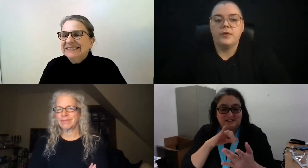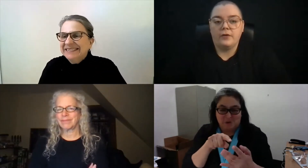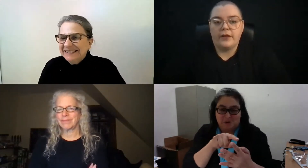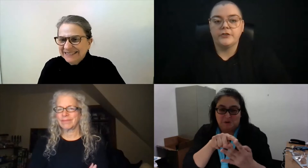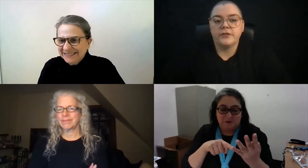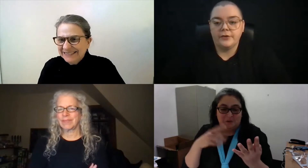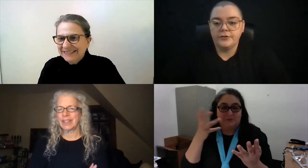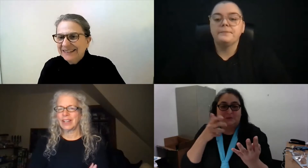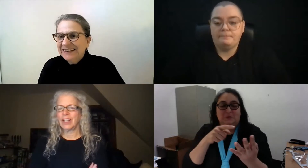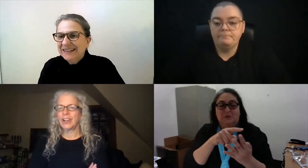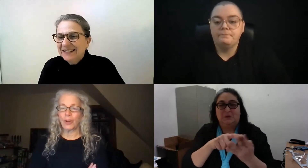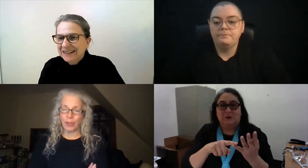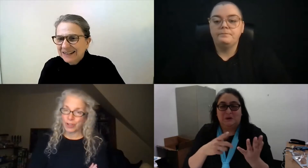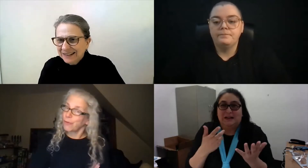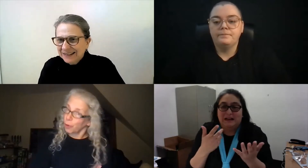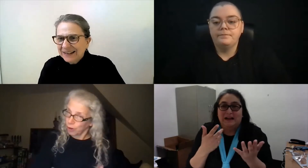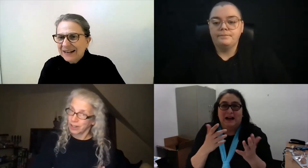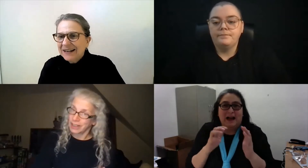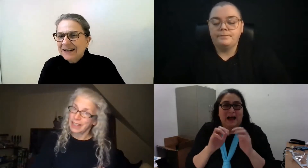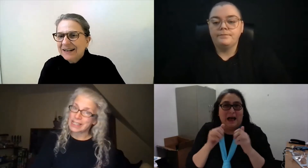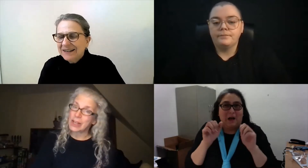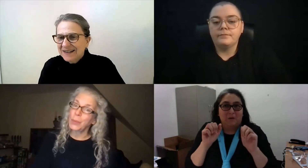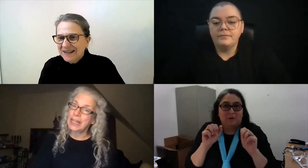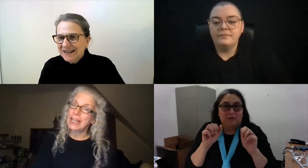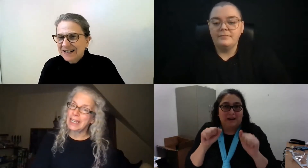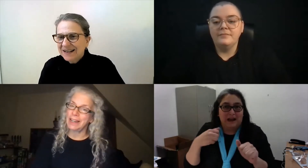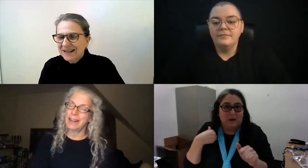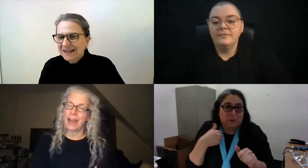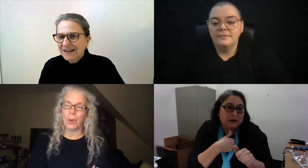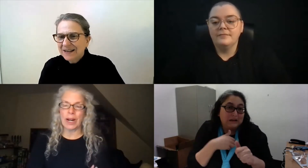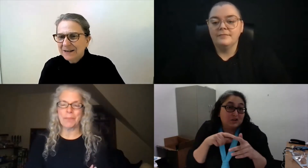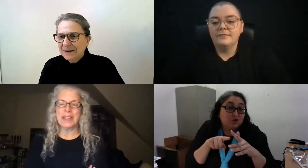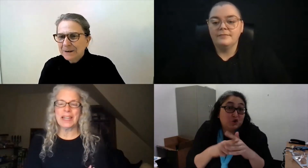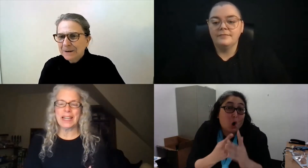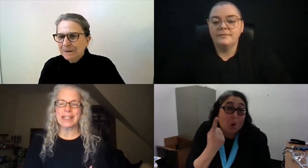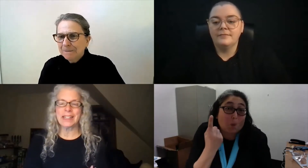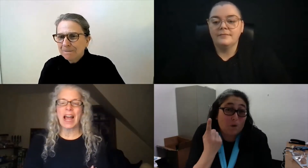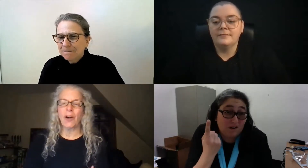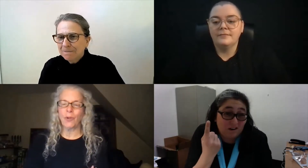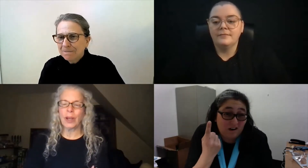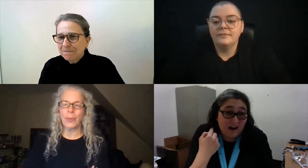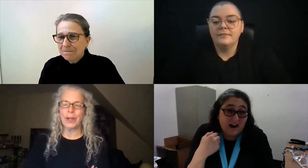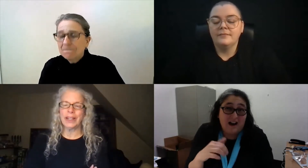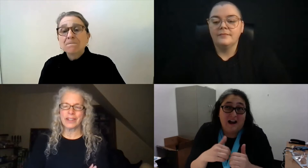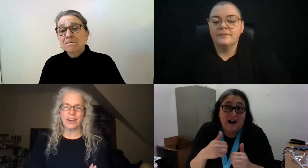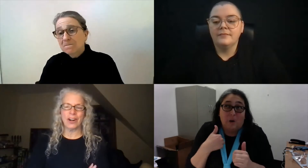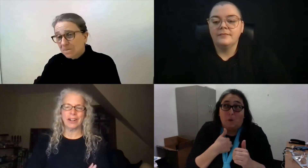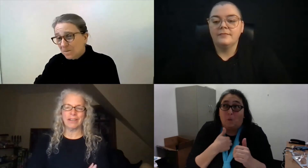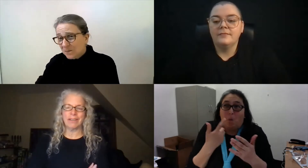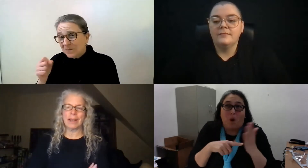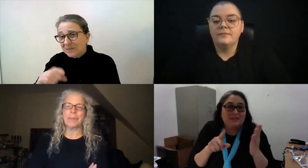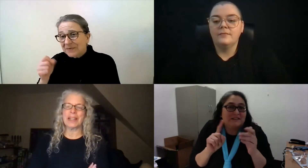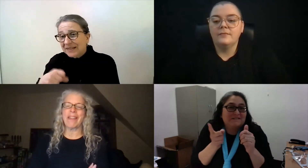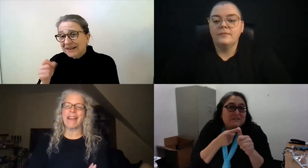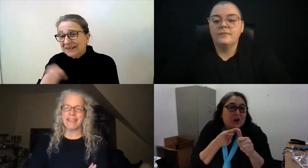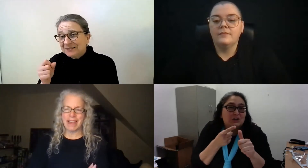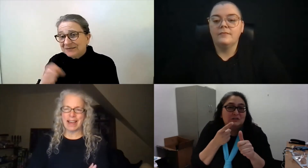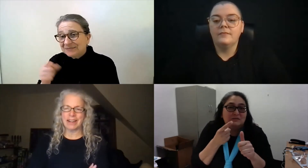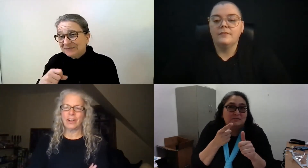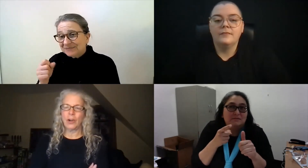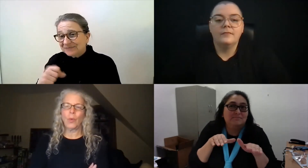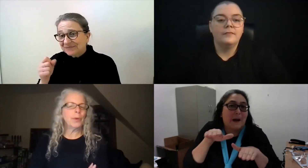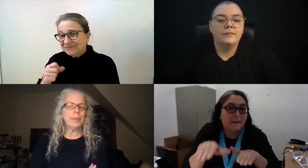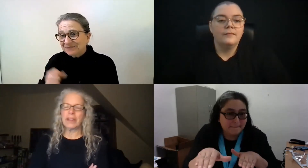with our legislators. So there's four things that we need. And what I'm thinking is how can we start something like